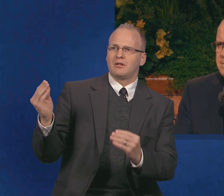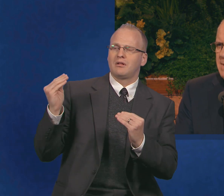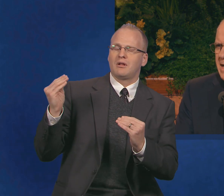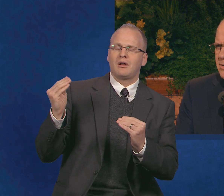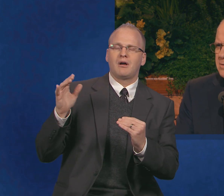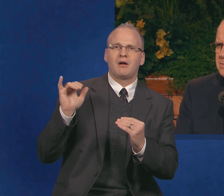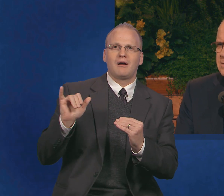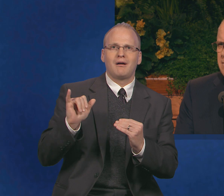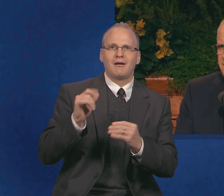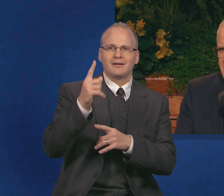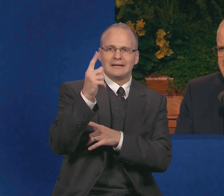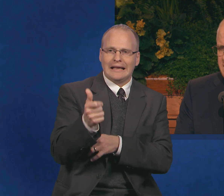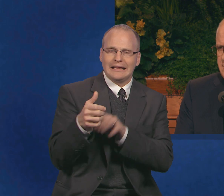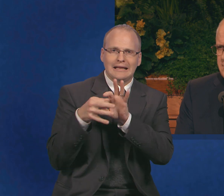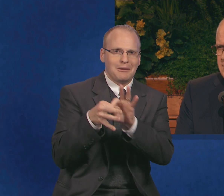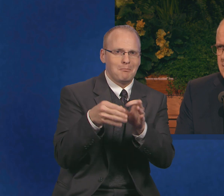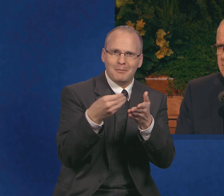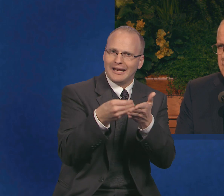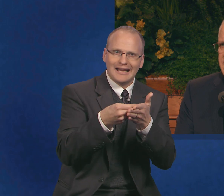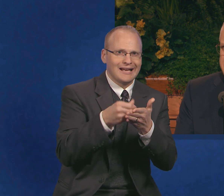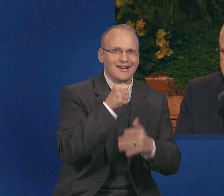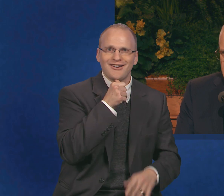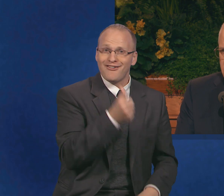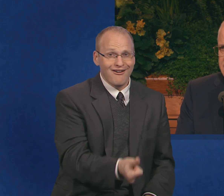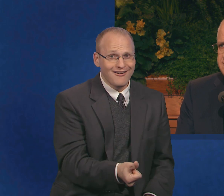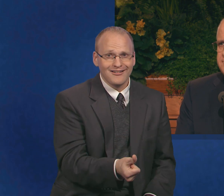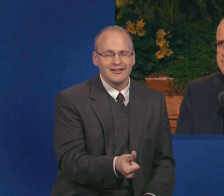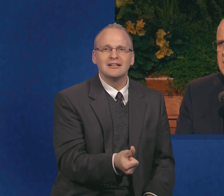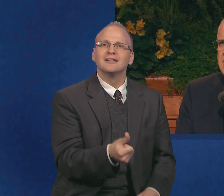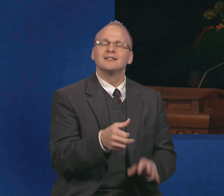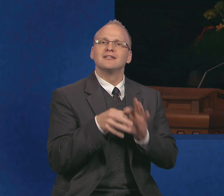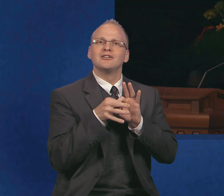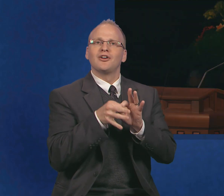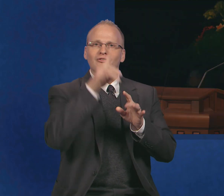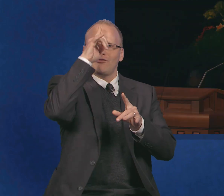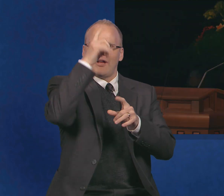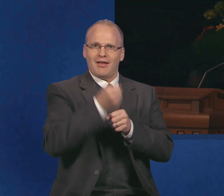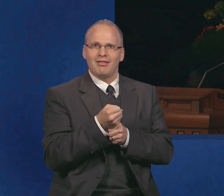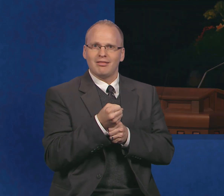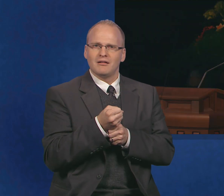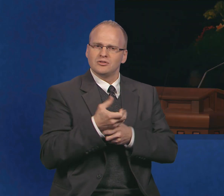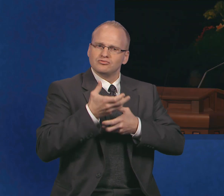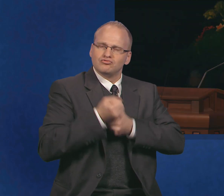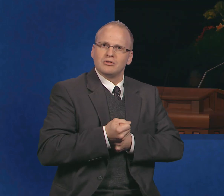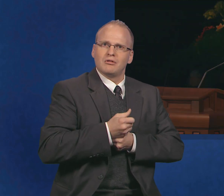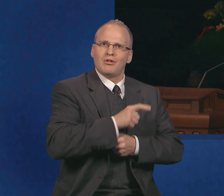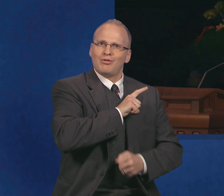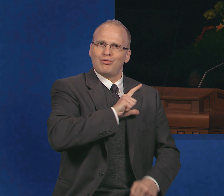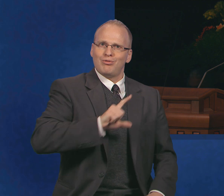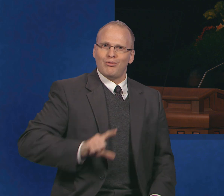a matter of faith, faith in the Lord. He promises blessings if we obey His commandments.